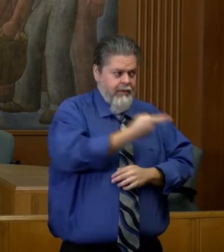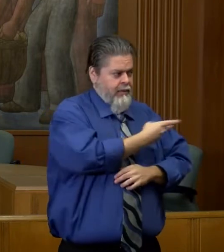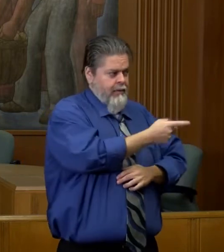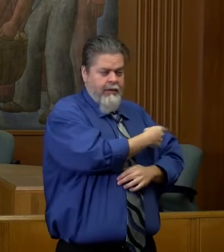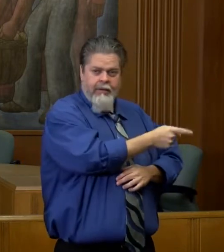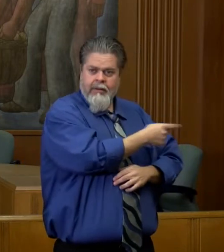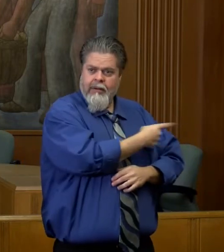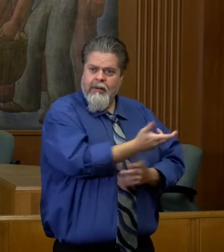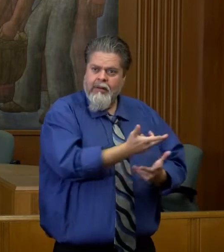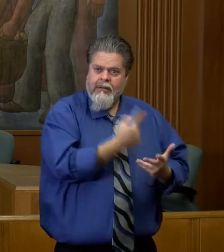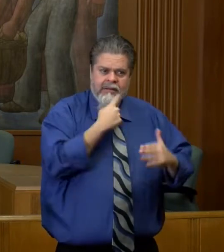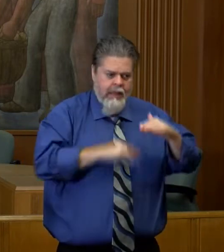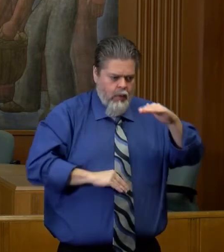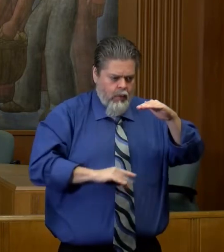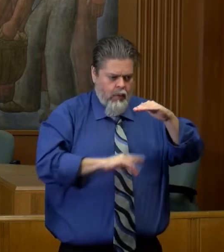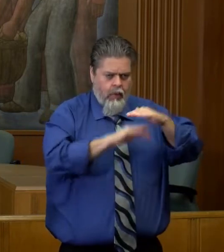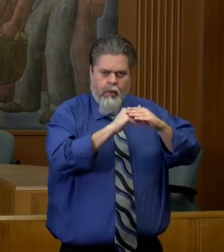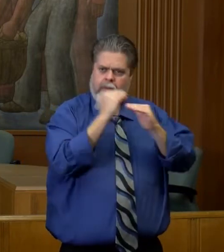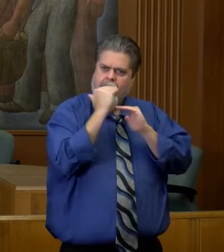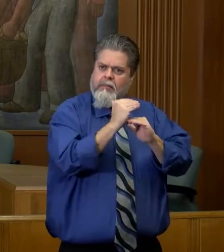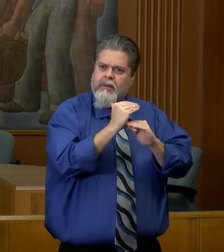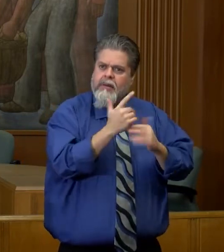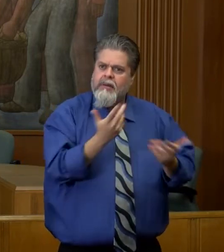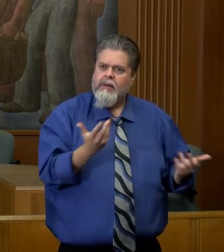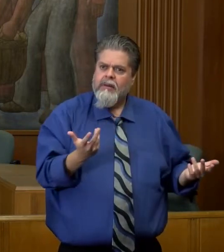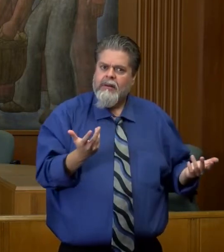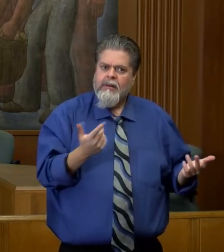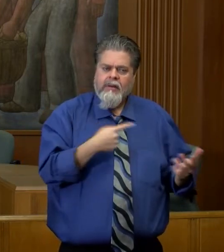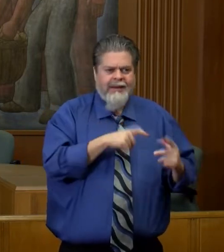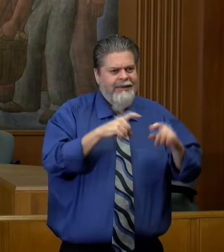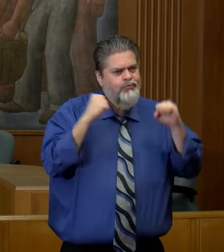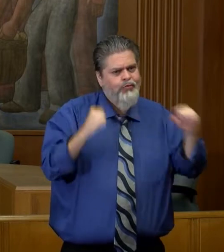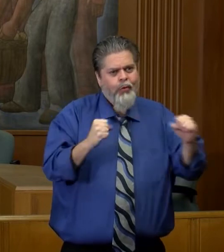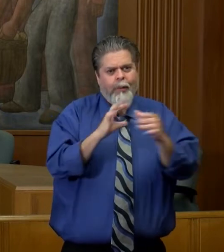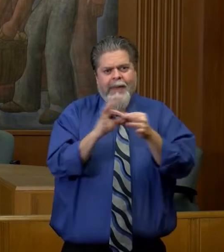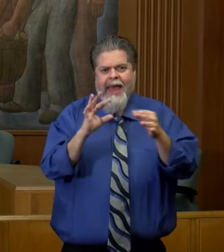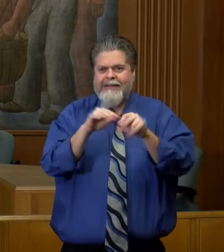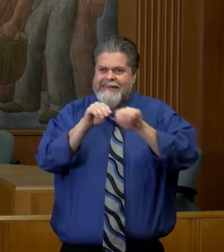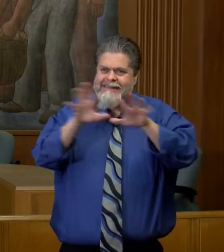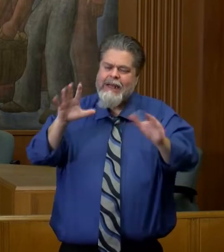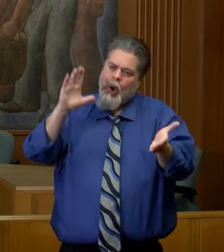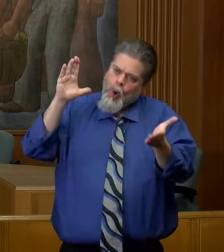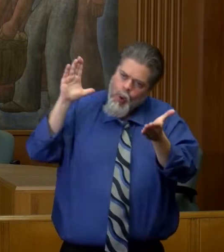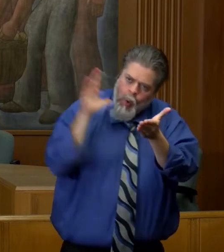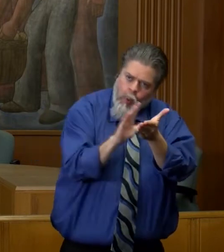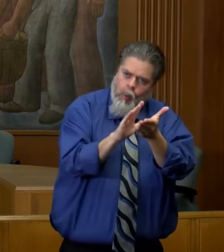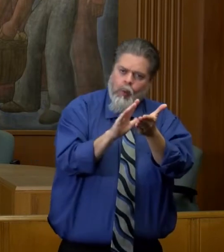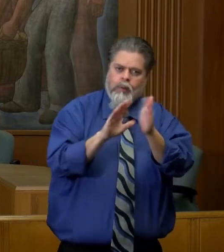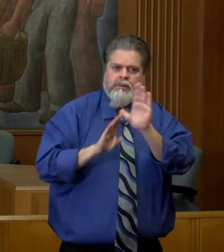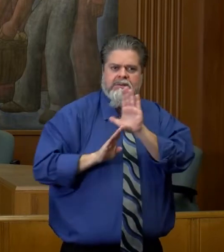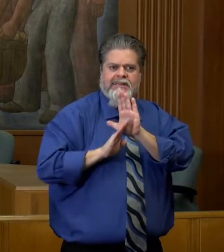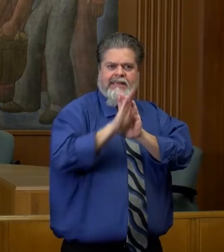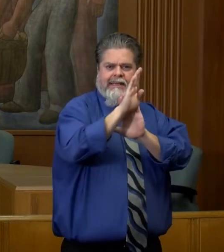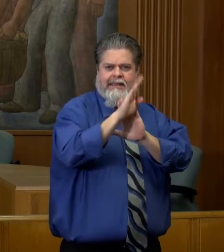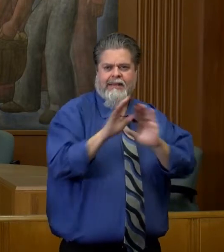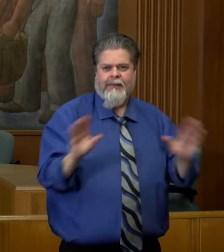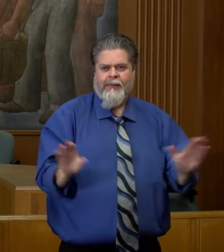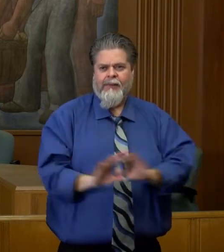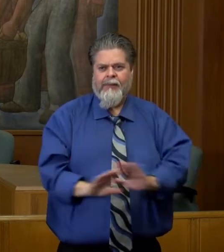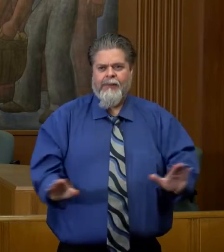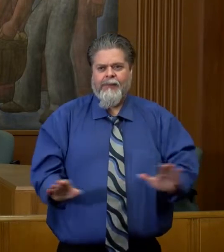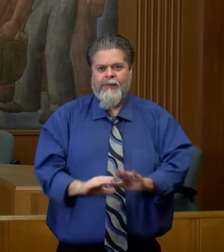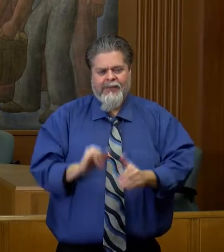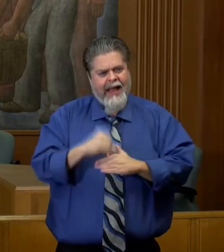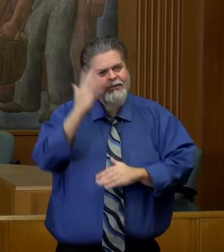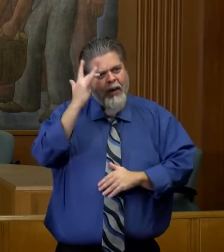who have said to me, Paul, we need some strong messaging to start to slow this thing down. And so that's